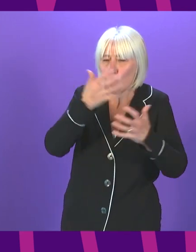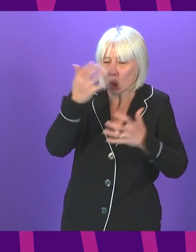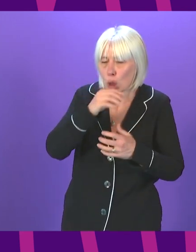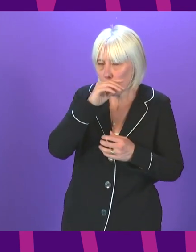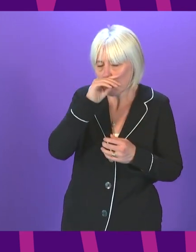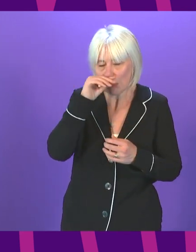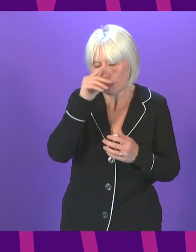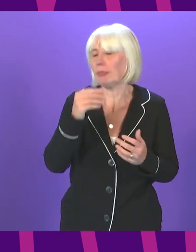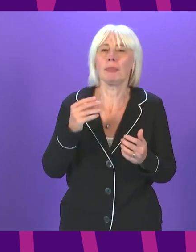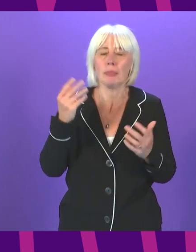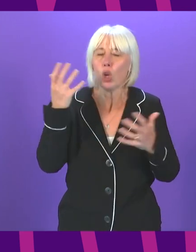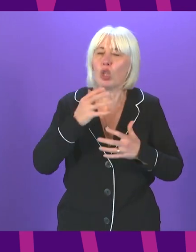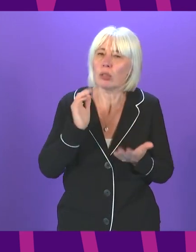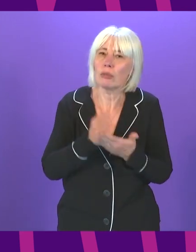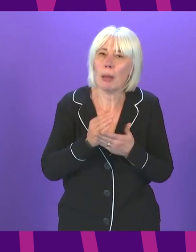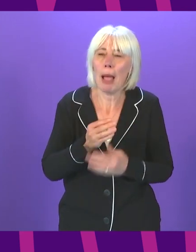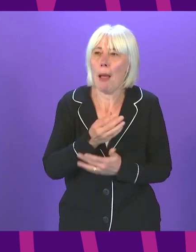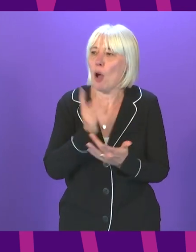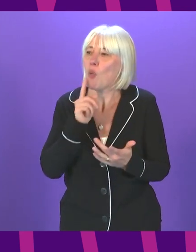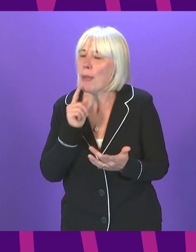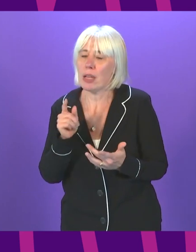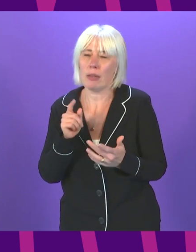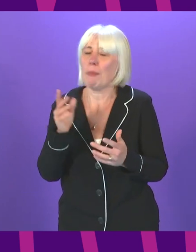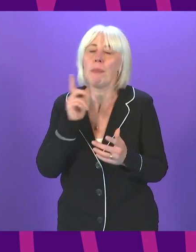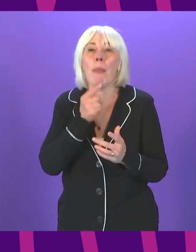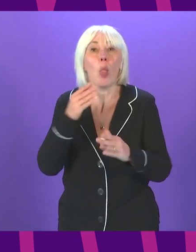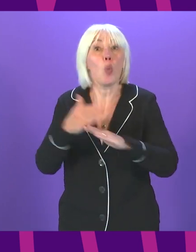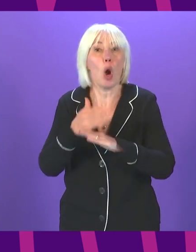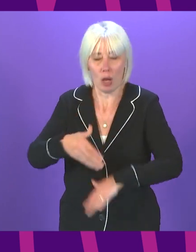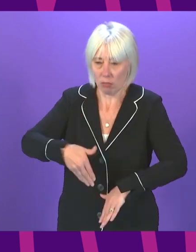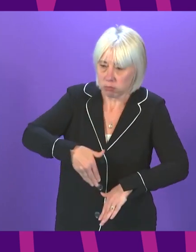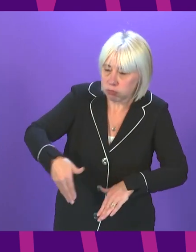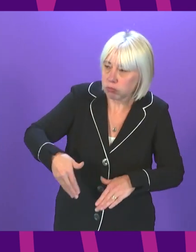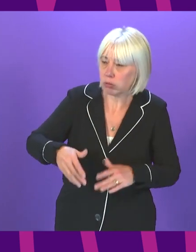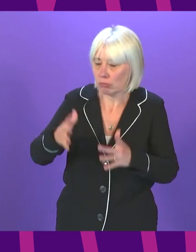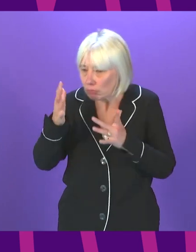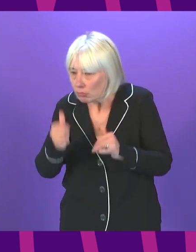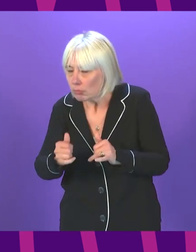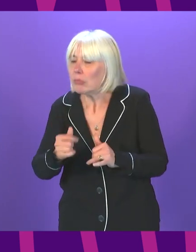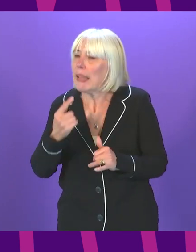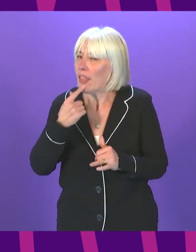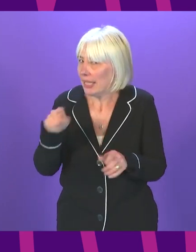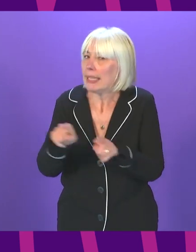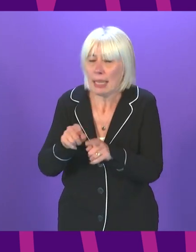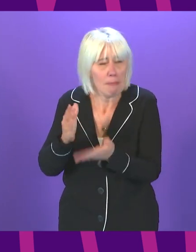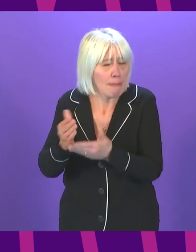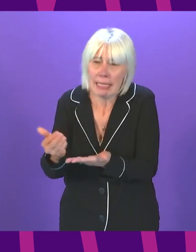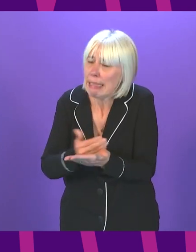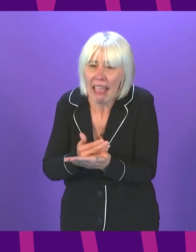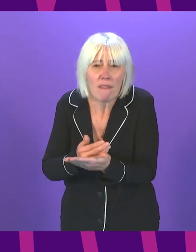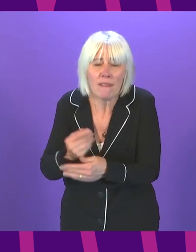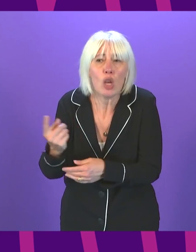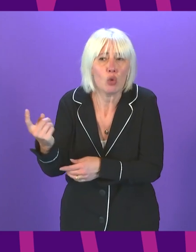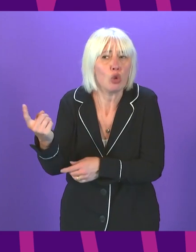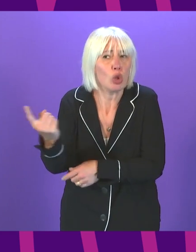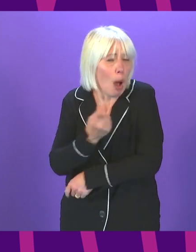in midwifery and obstetrics, for example, have also made the point that pregnant women should come forward. It is safe to do. In fact,